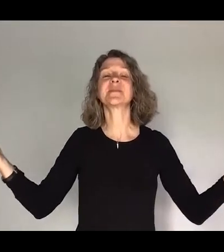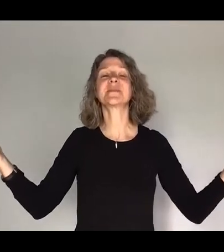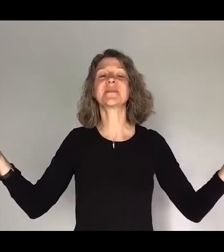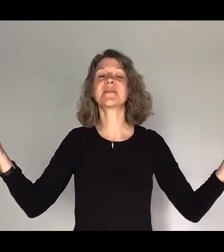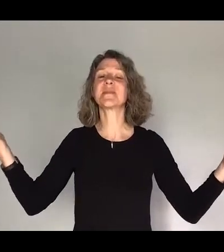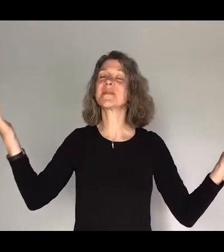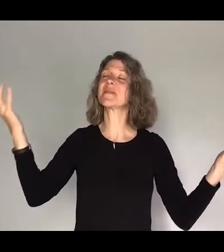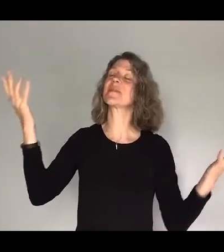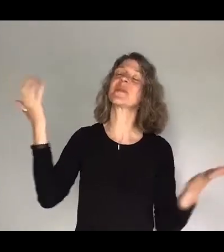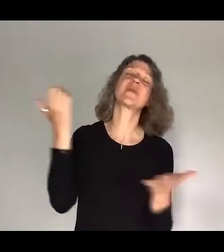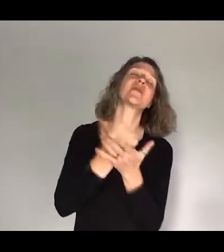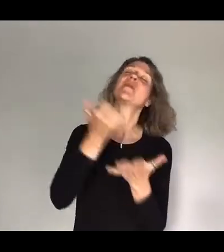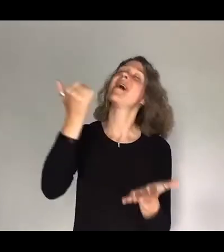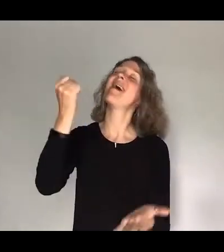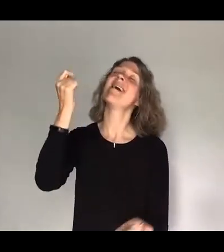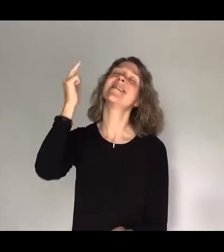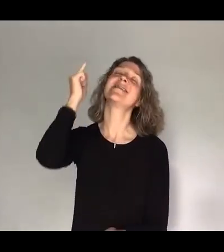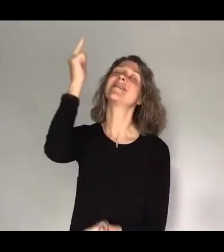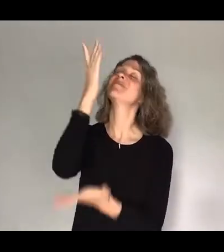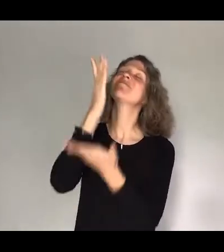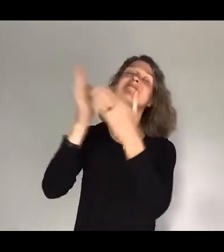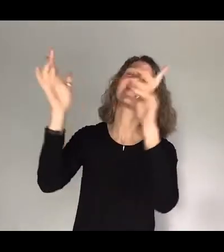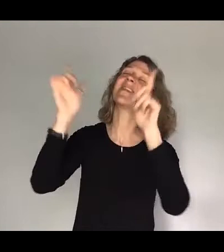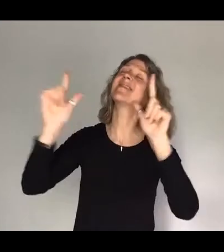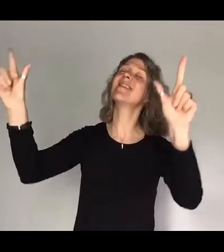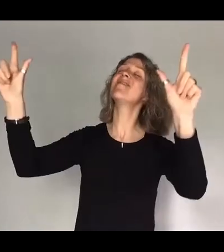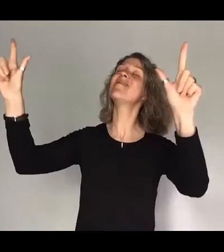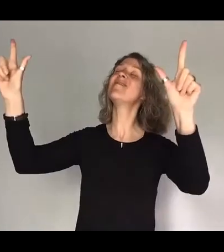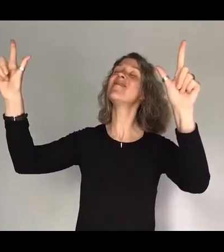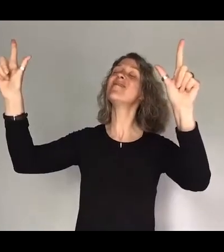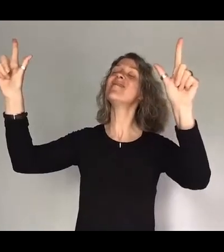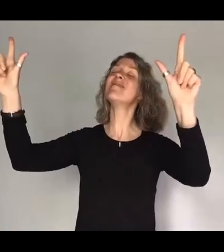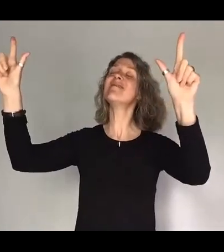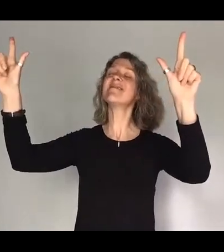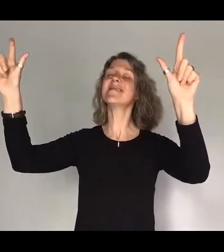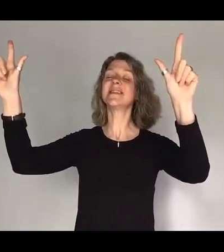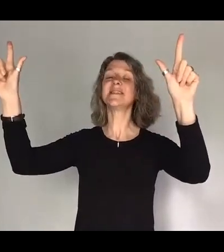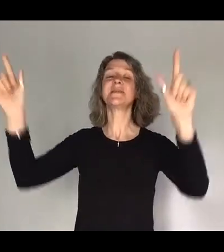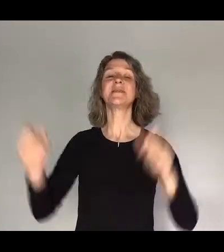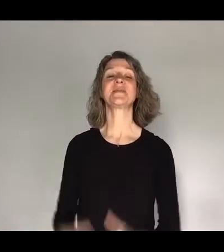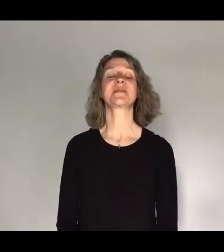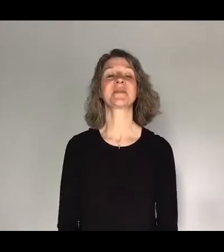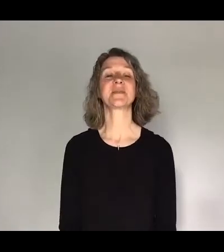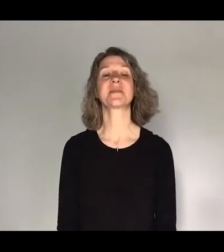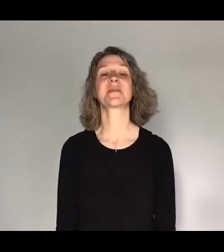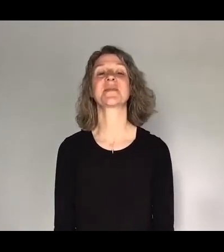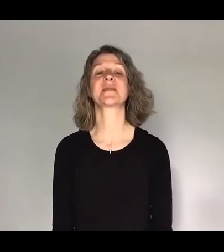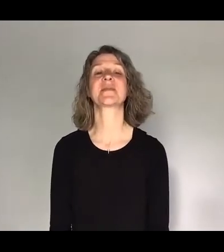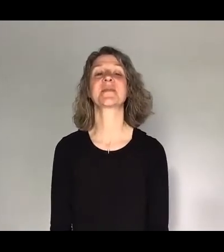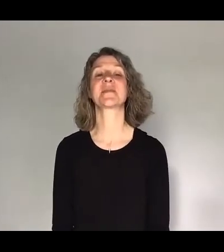And great are you, Lord. And it's